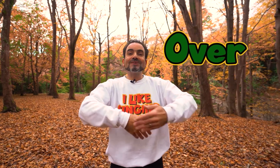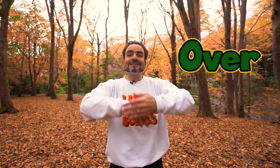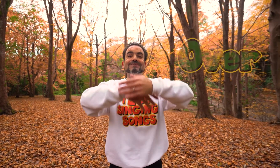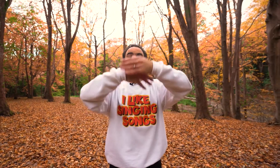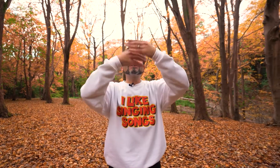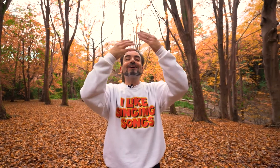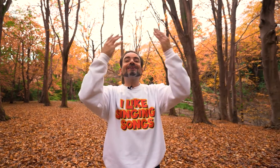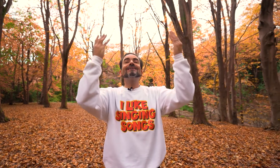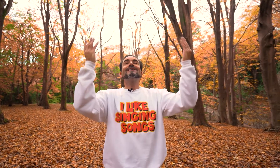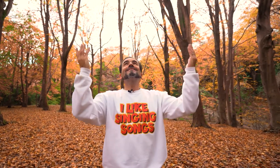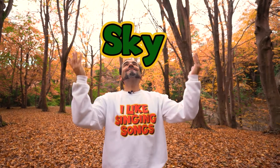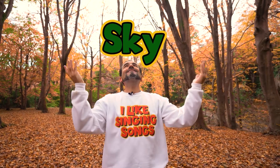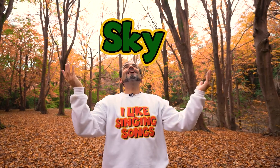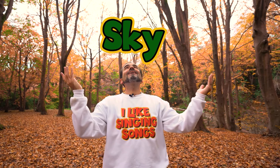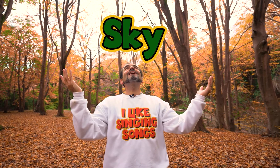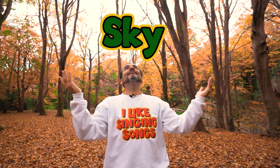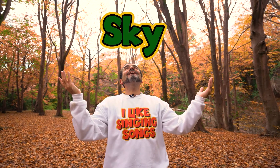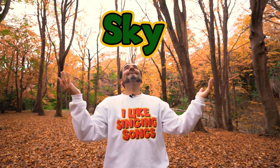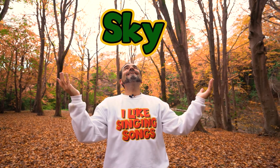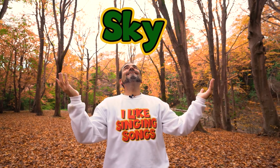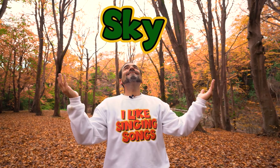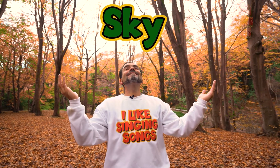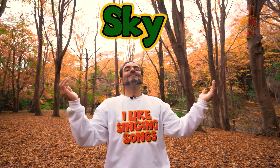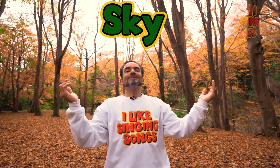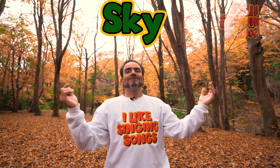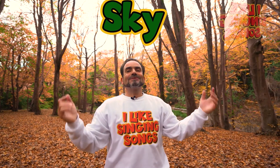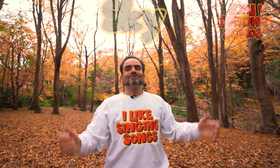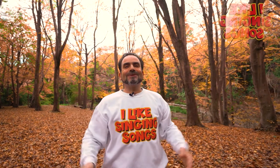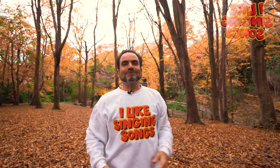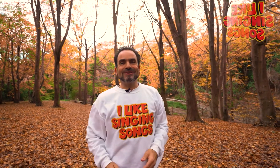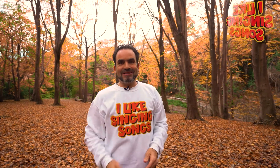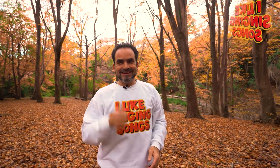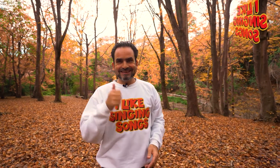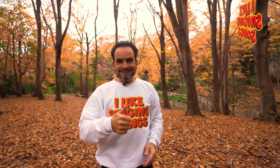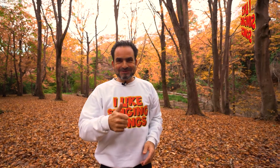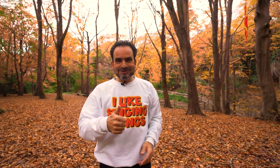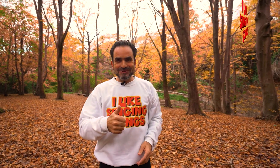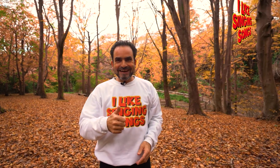into the sky well done that was great